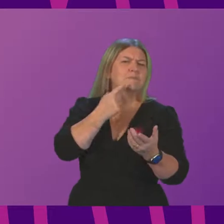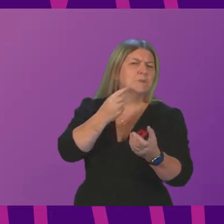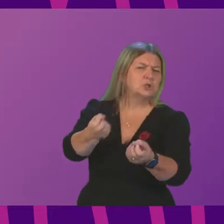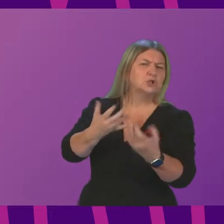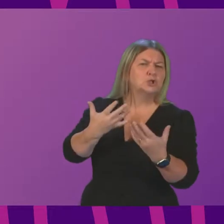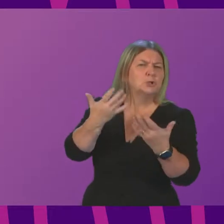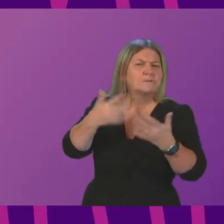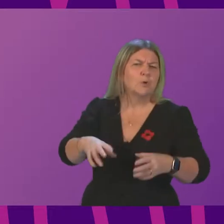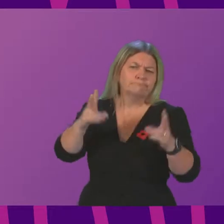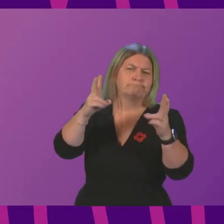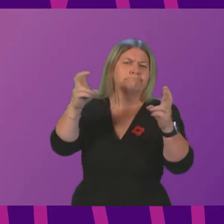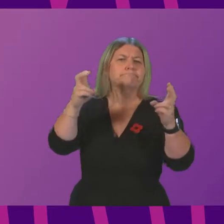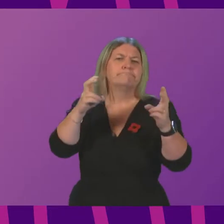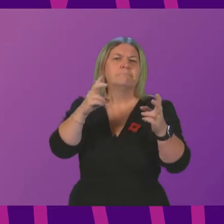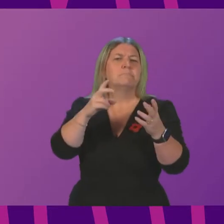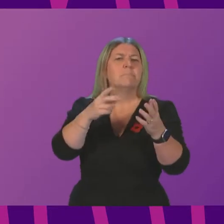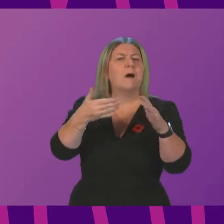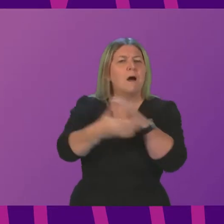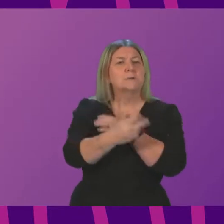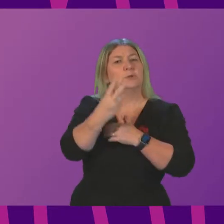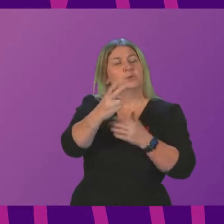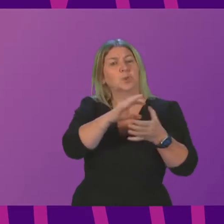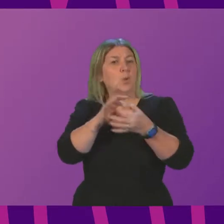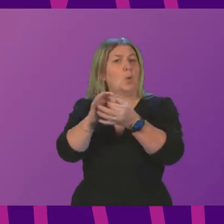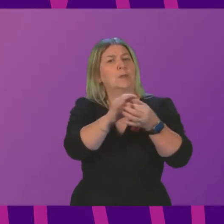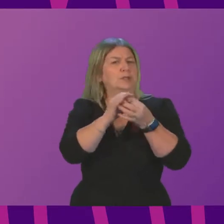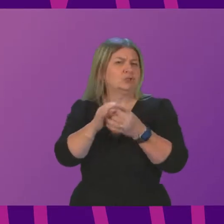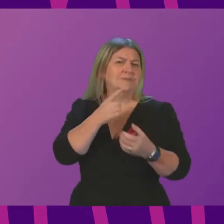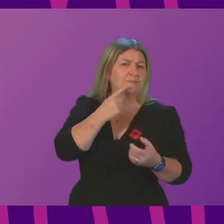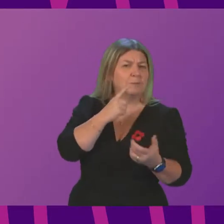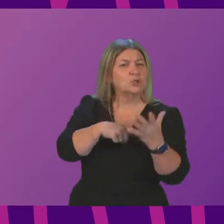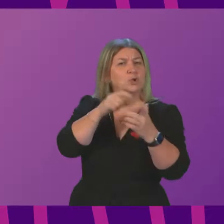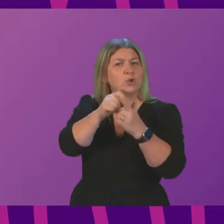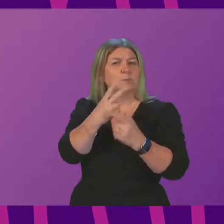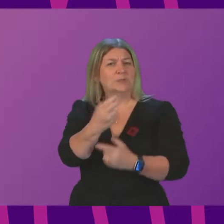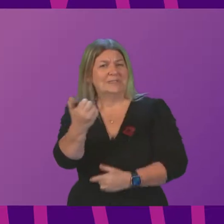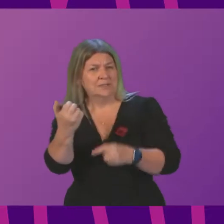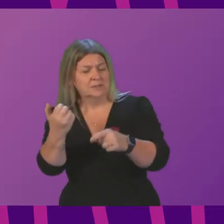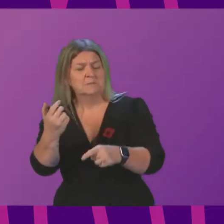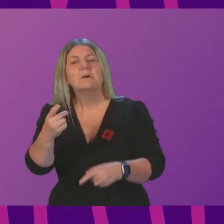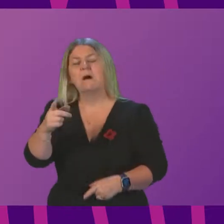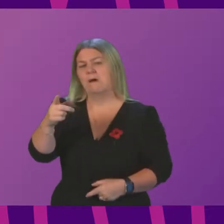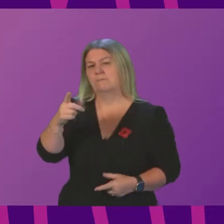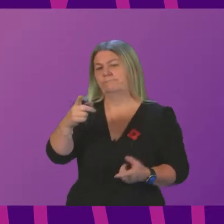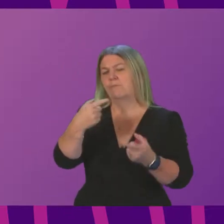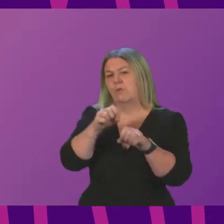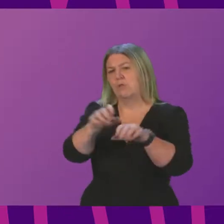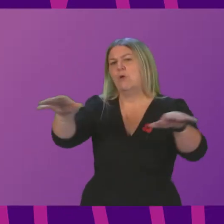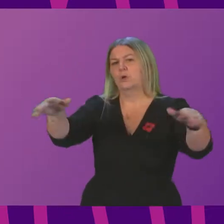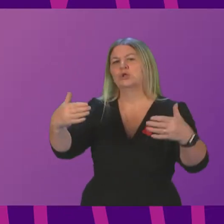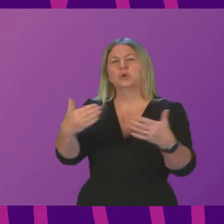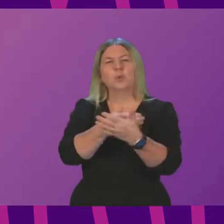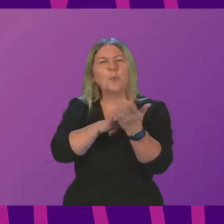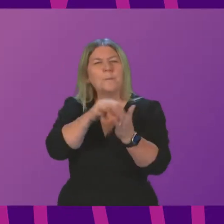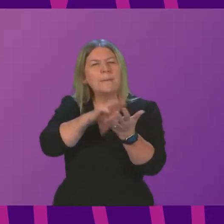Deputy First Minister. The Under-2 coalition, of which the First Minister is the European co-chair, launched a new memorandum of understanding at the General